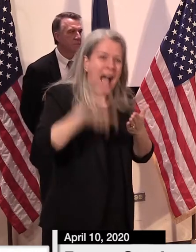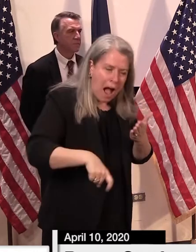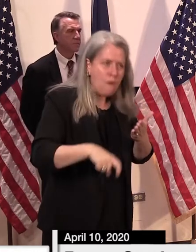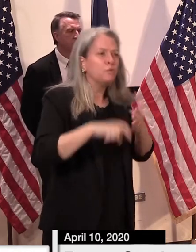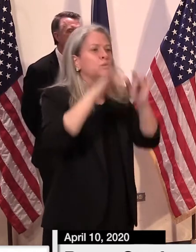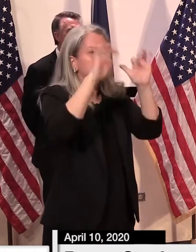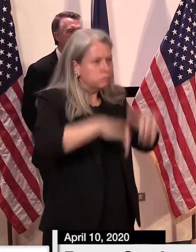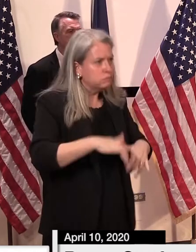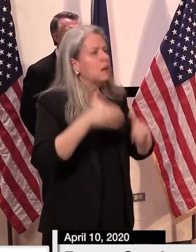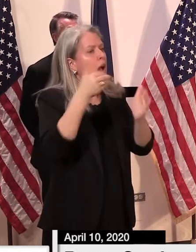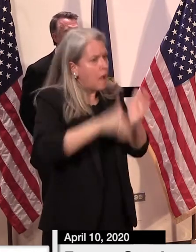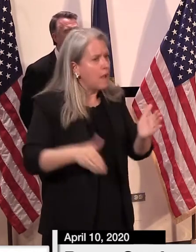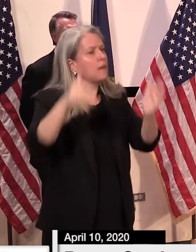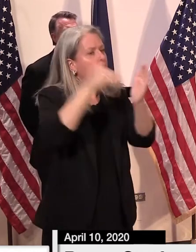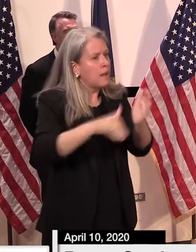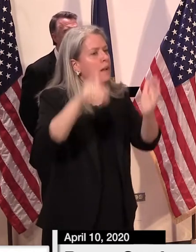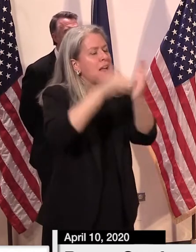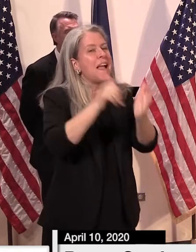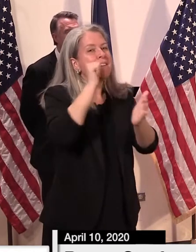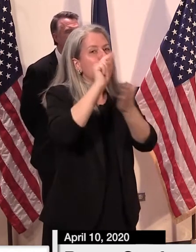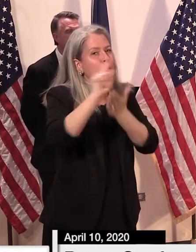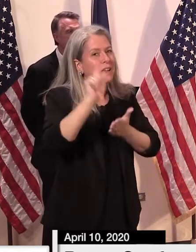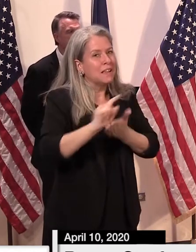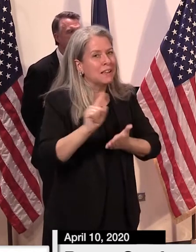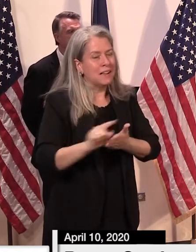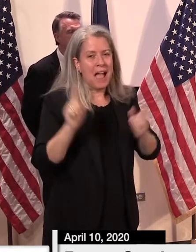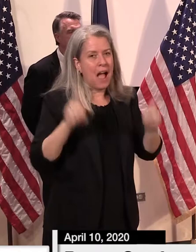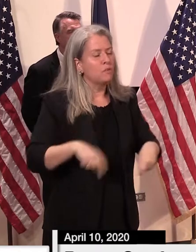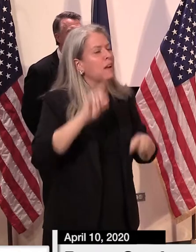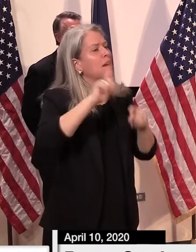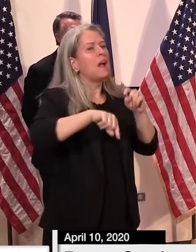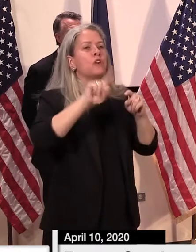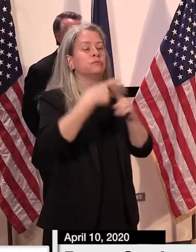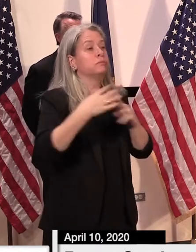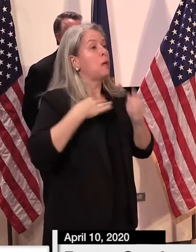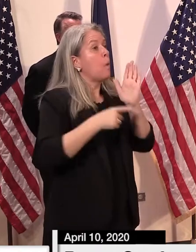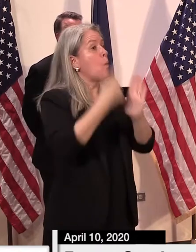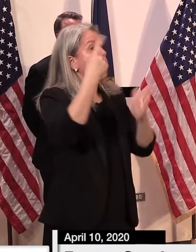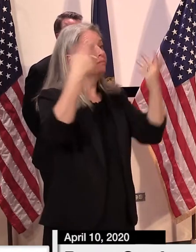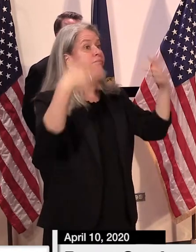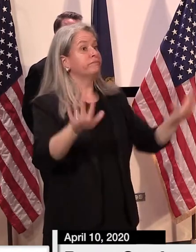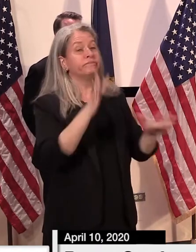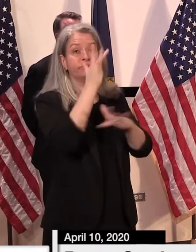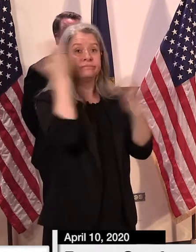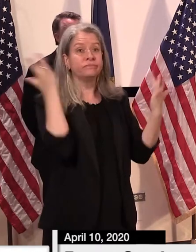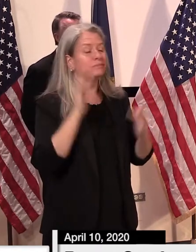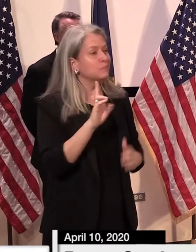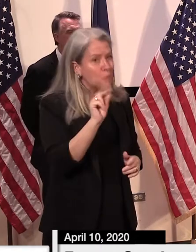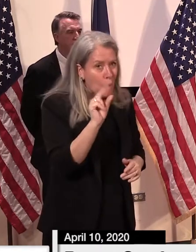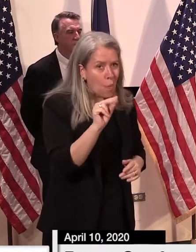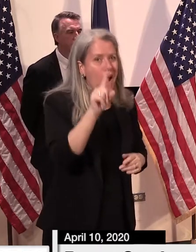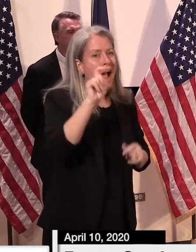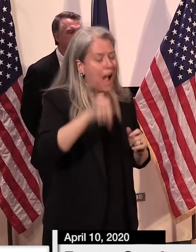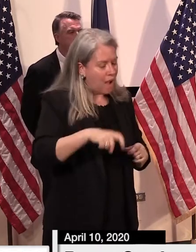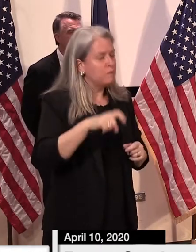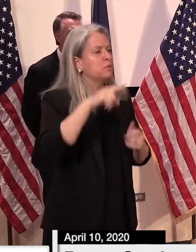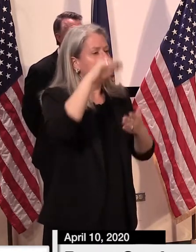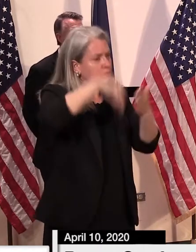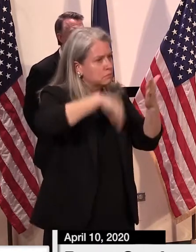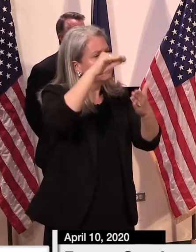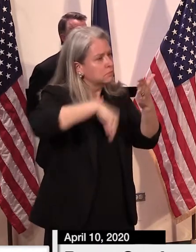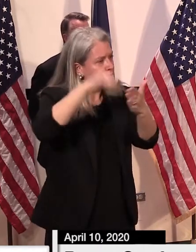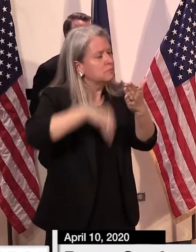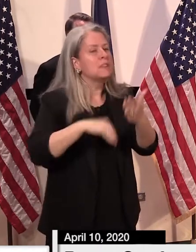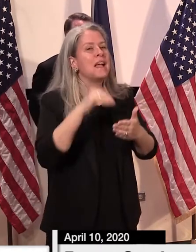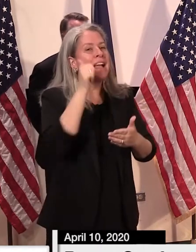that point forward, you need to begin filing weekly claims for each week that you are out of work. That will ensure that we're processing